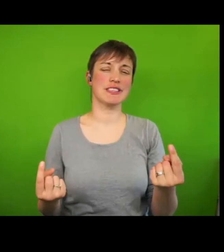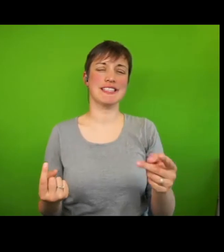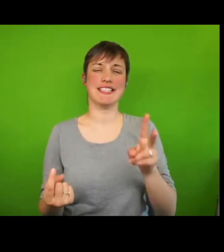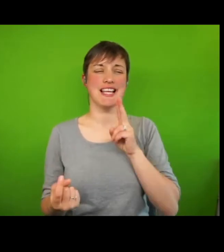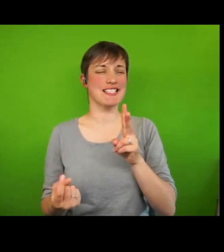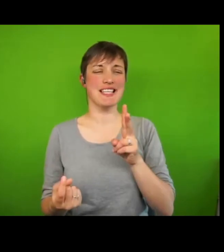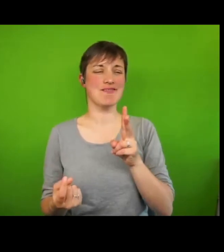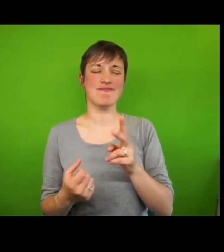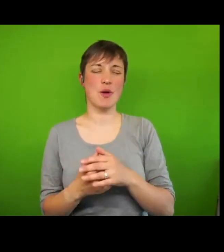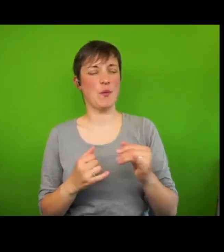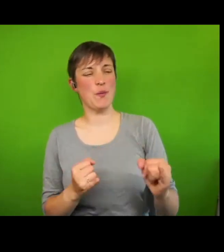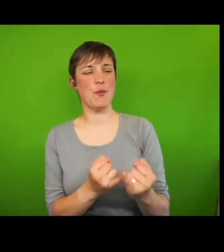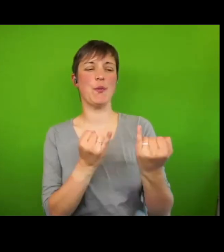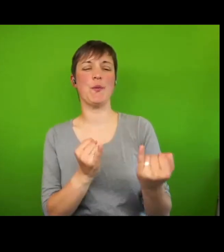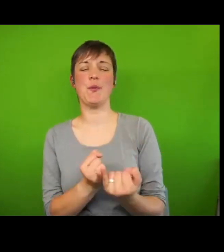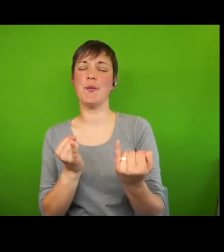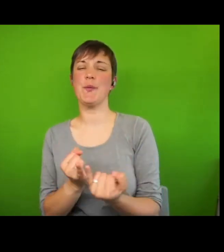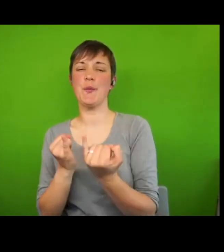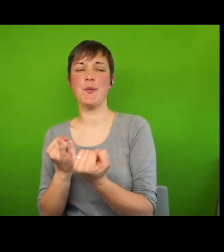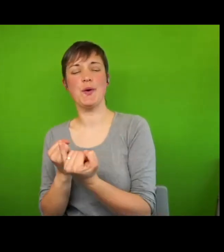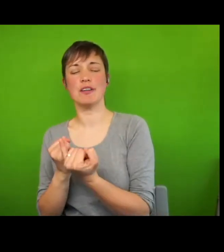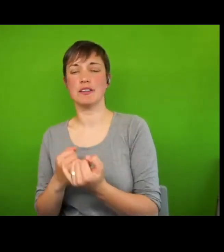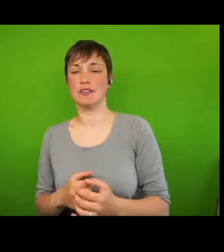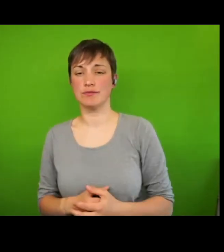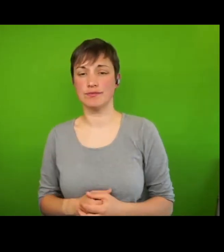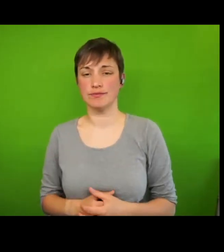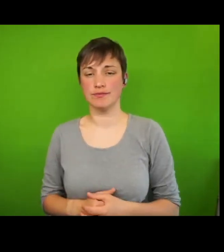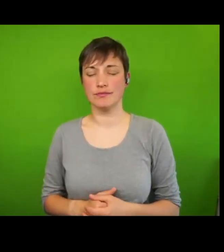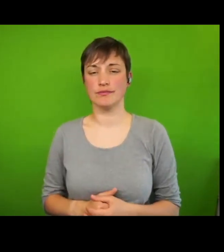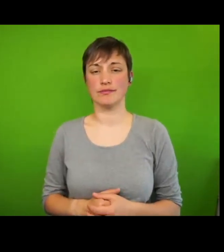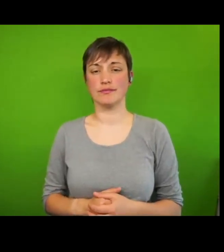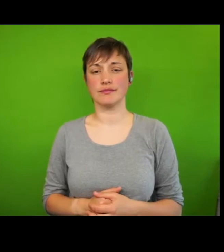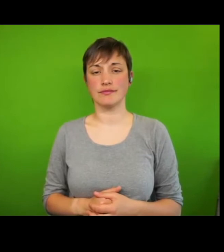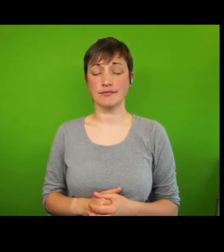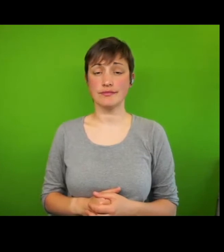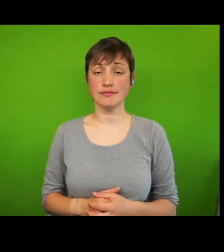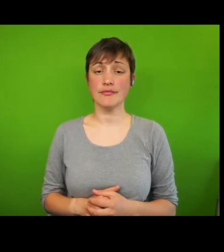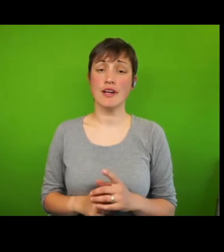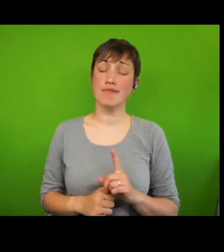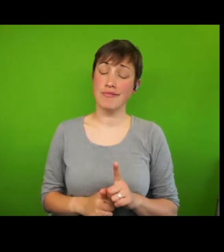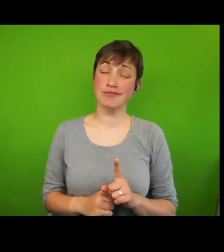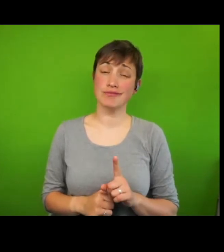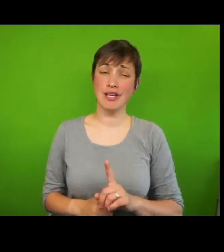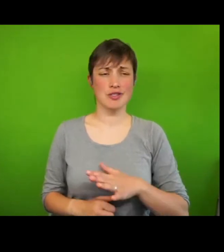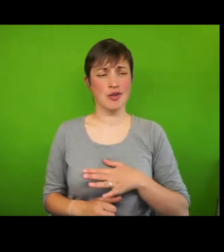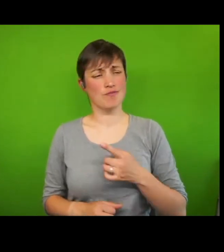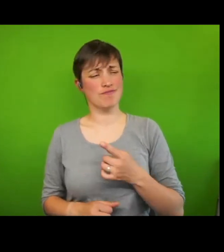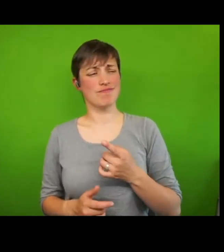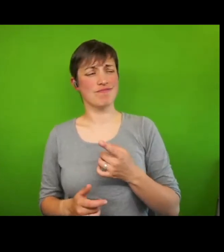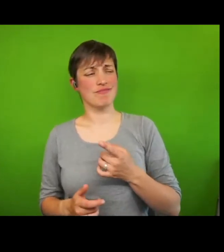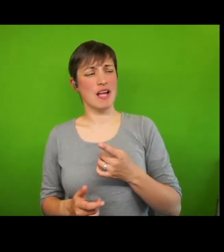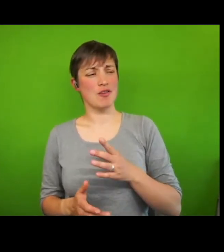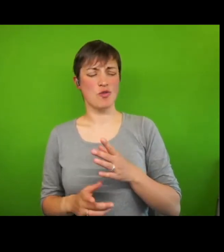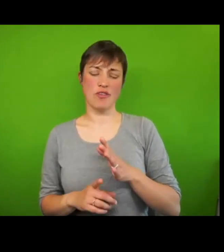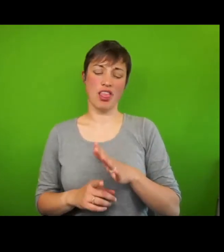adversarial and legalistic. But that is not to suggest we should not be promoting the importance of social and